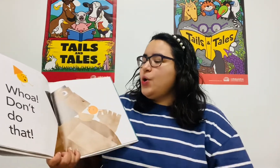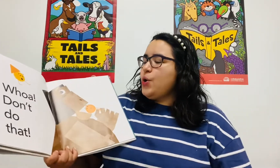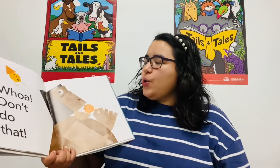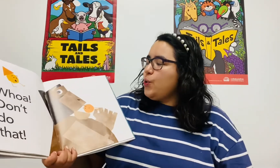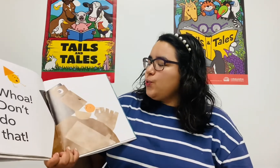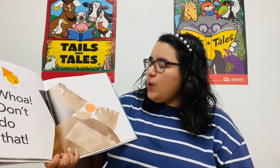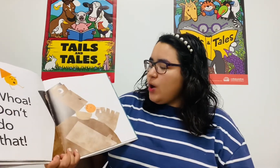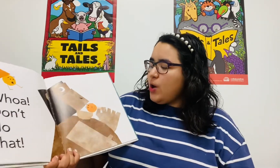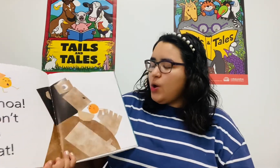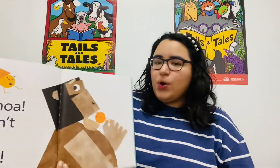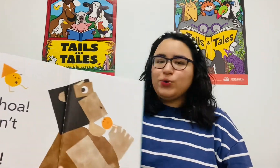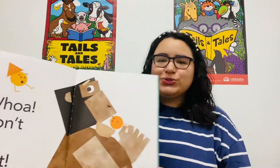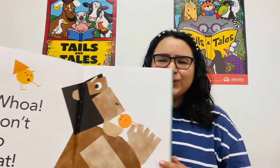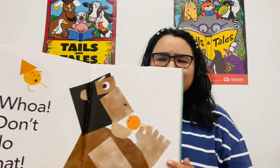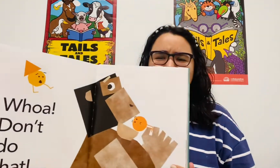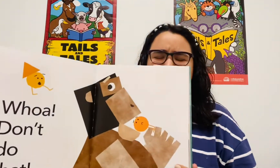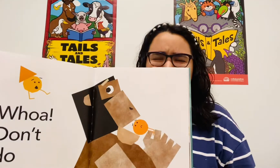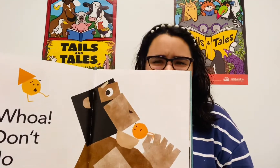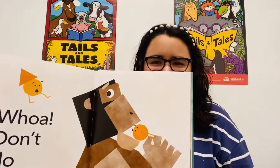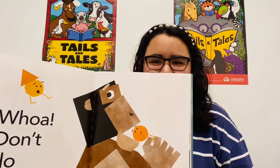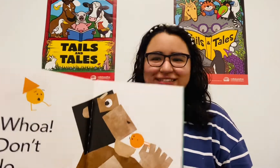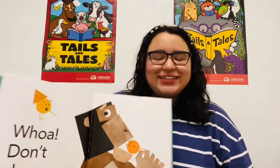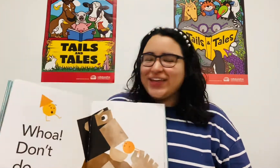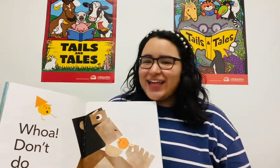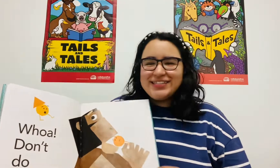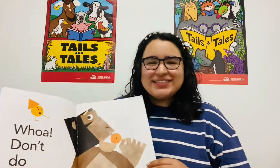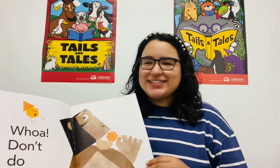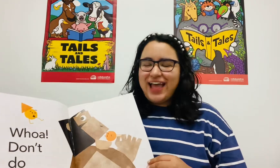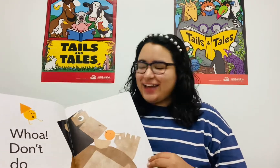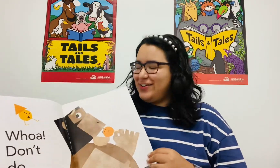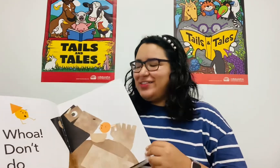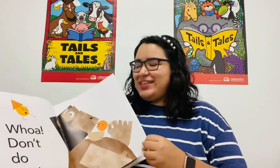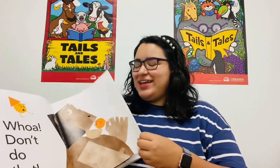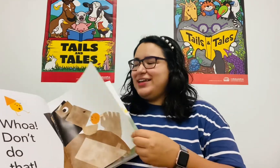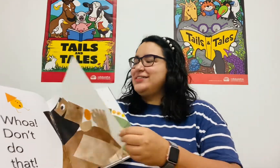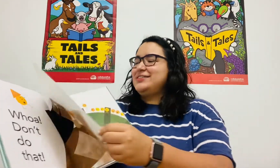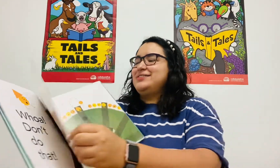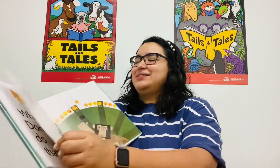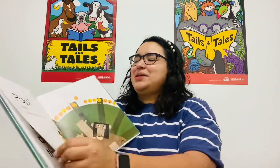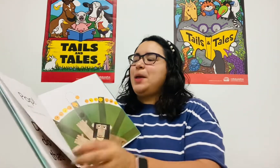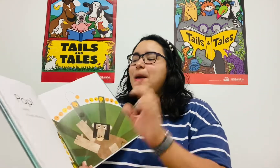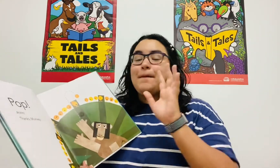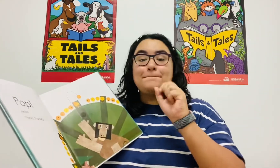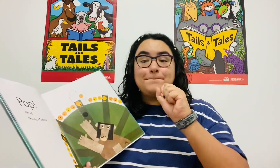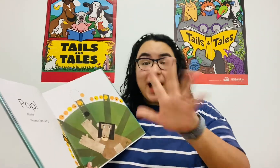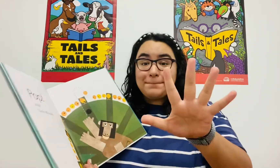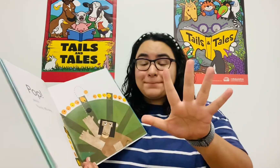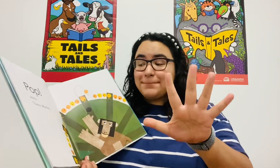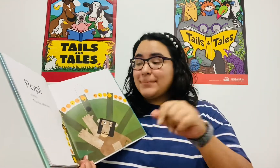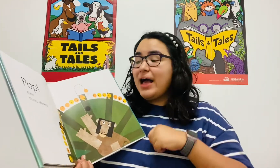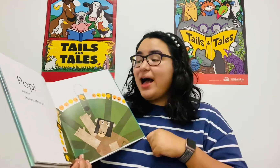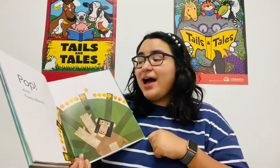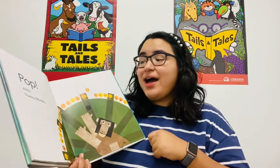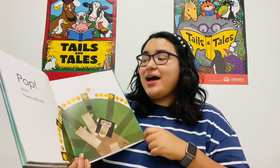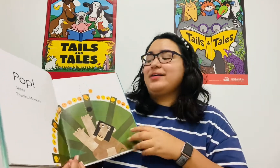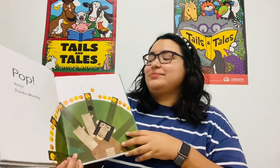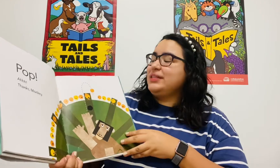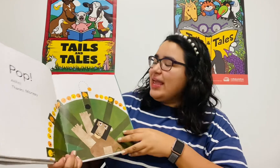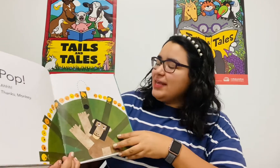Whoa, don't do that. You can't snack on that. Pop. Ah, thanks,